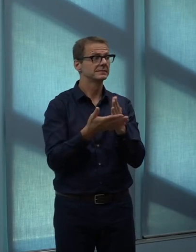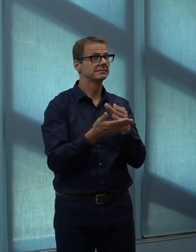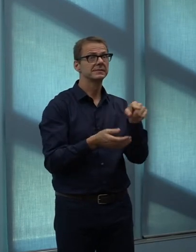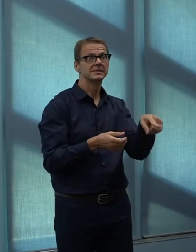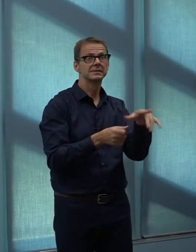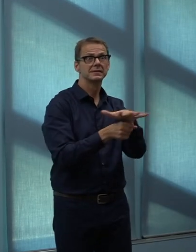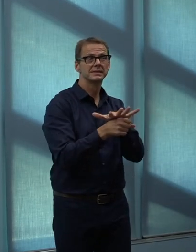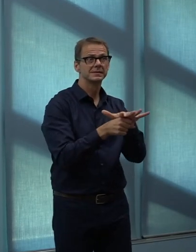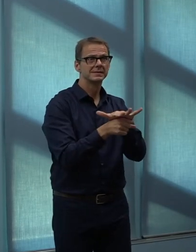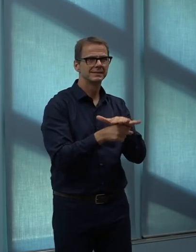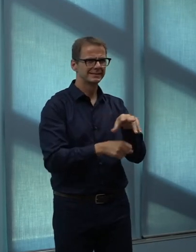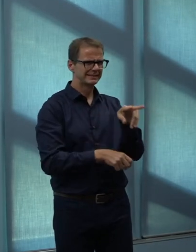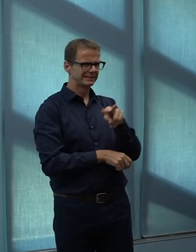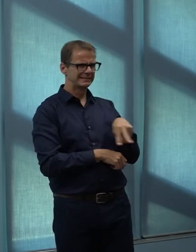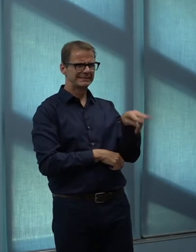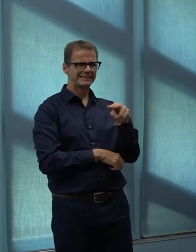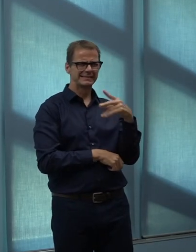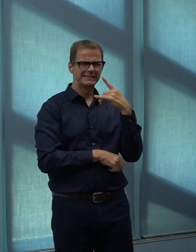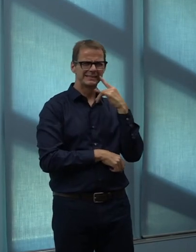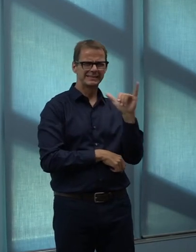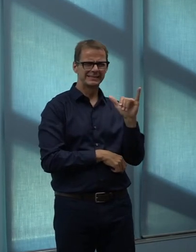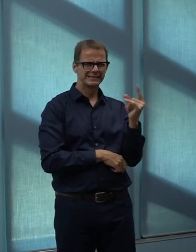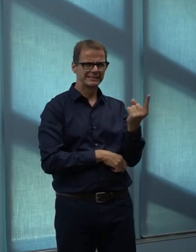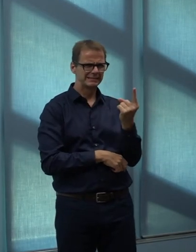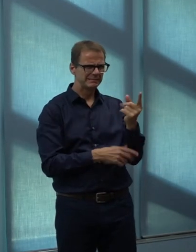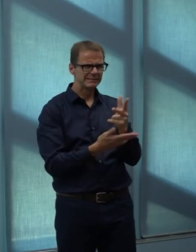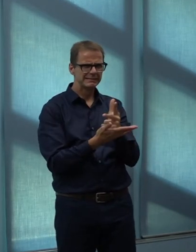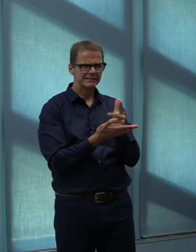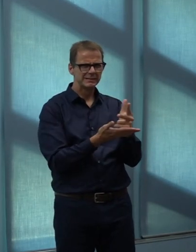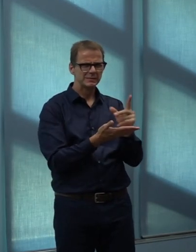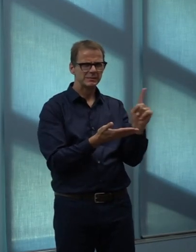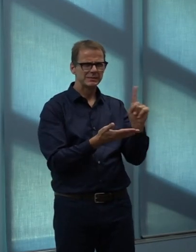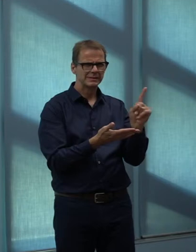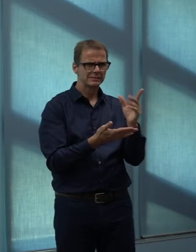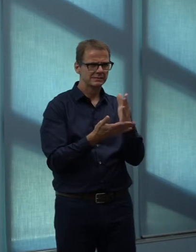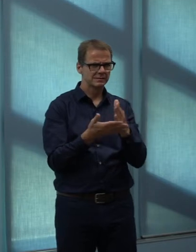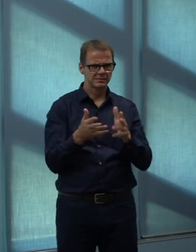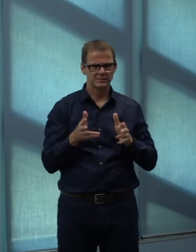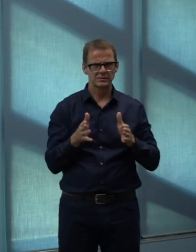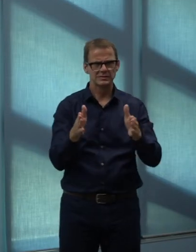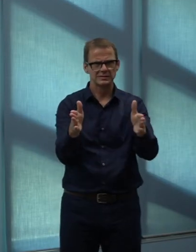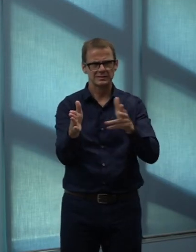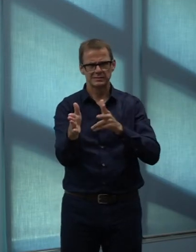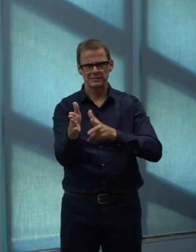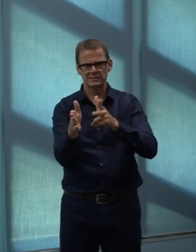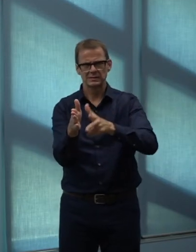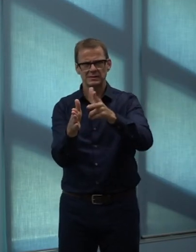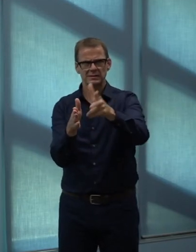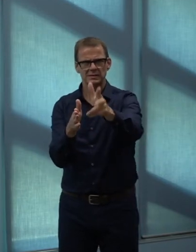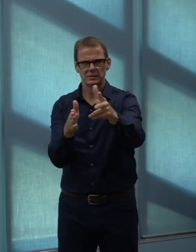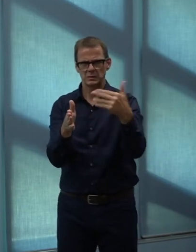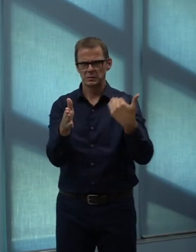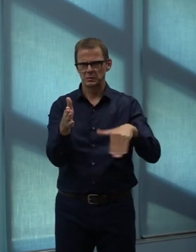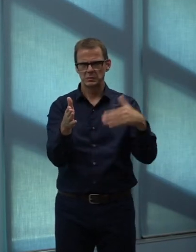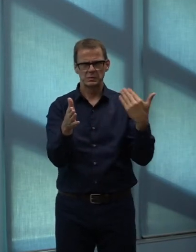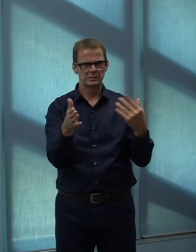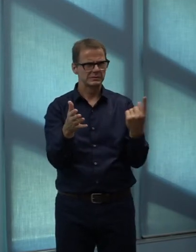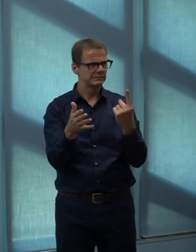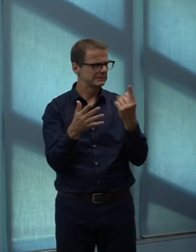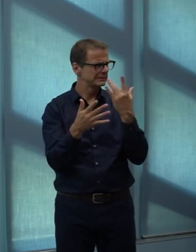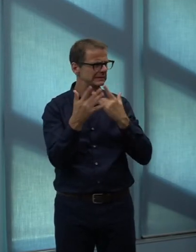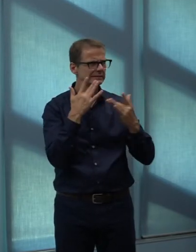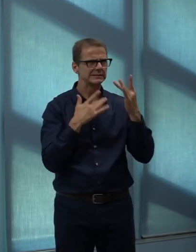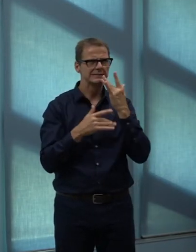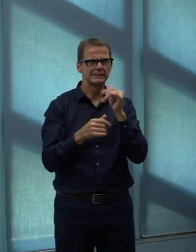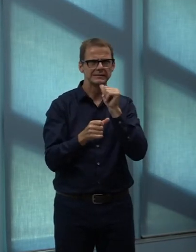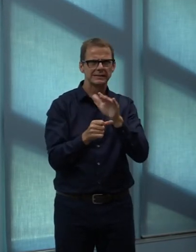to increased on street parking pressure. This happened under the old rules as well. In these instances, we'll continue to